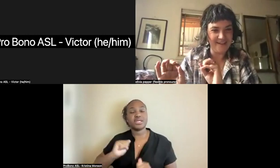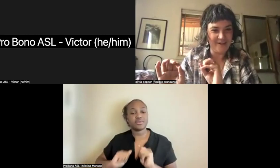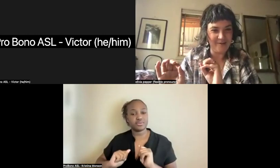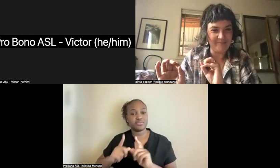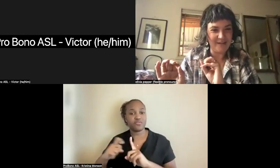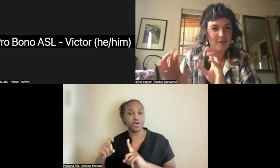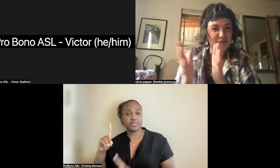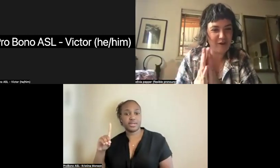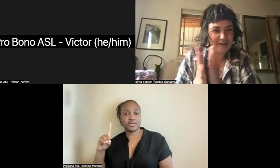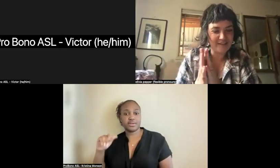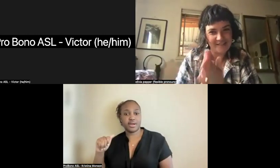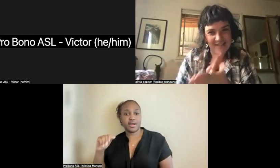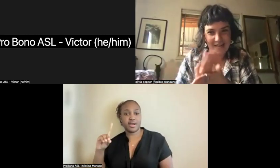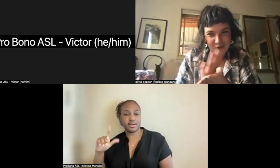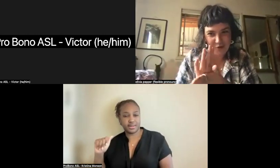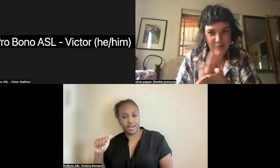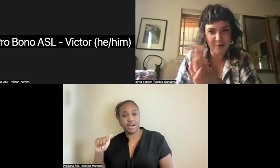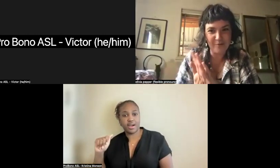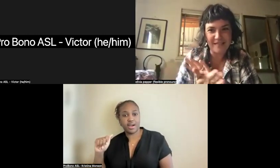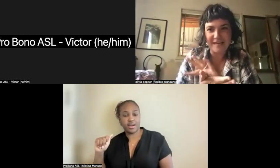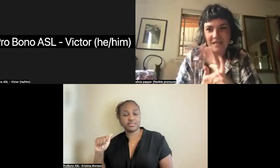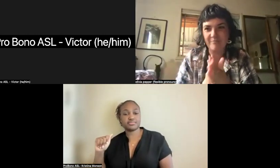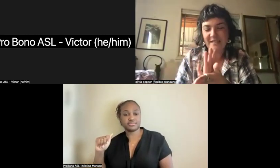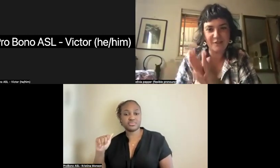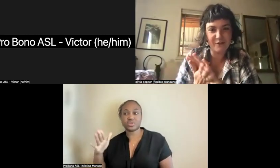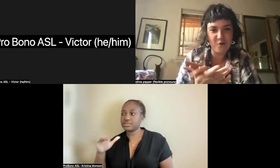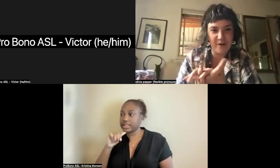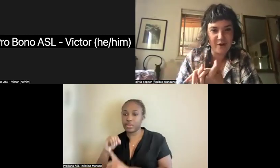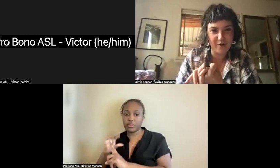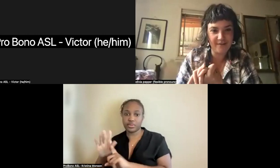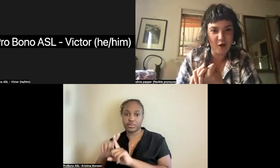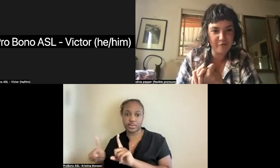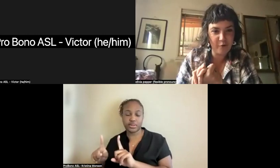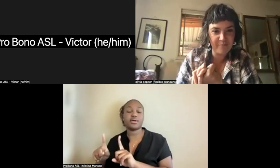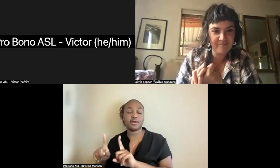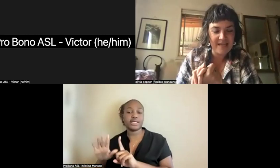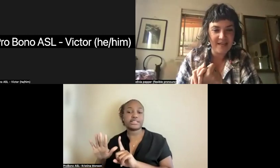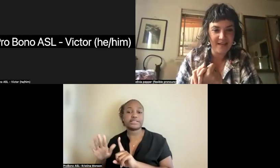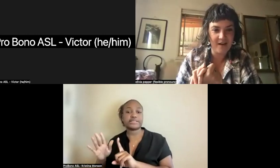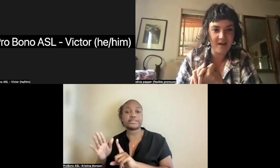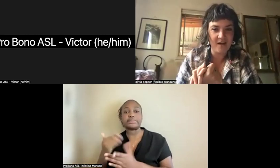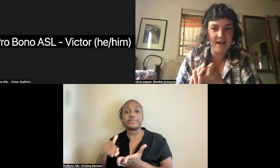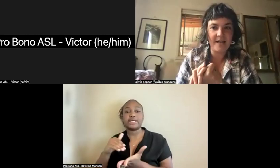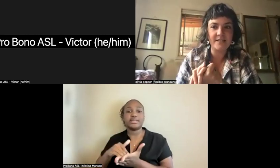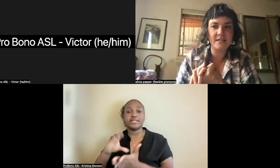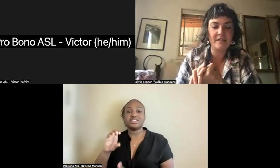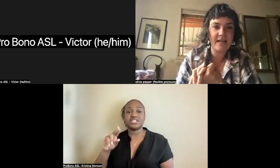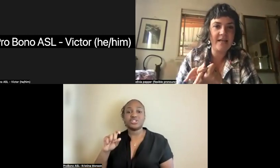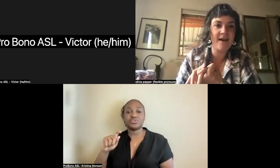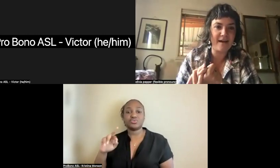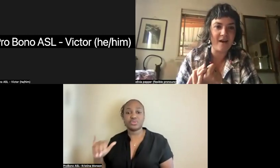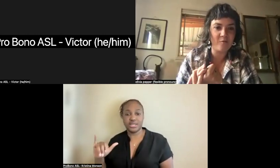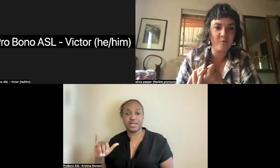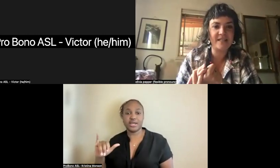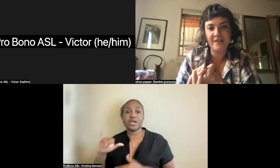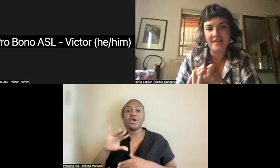Um, which is very, it's lesser known, but it was like a mid-century queer art form. Uh, and Lady